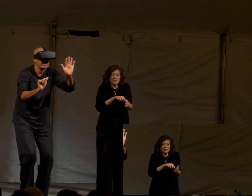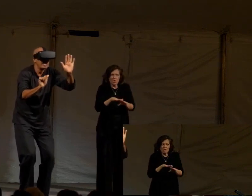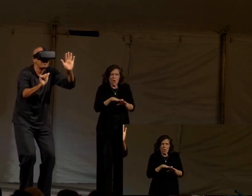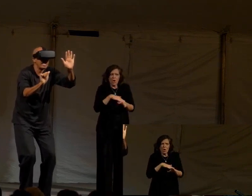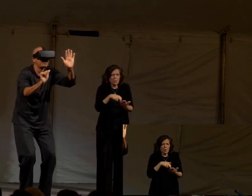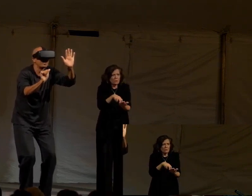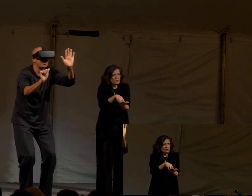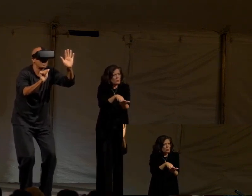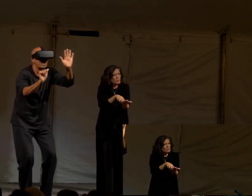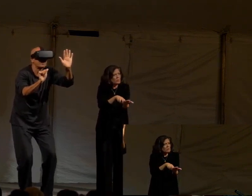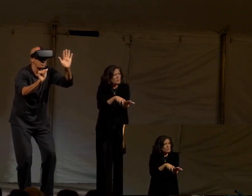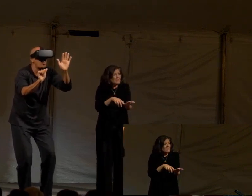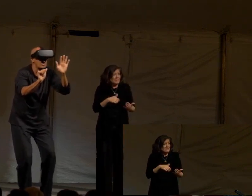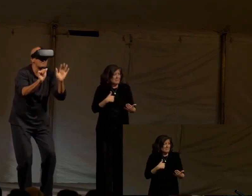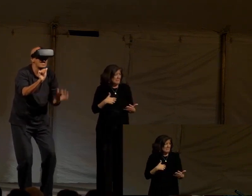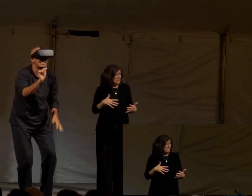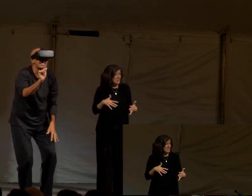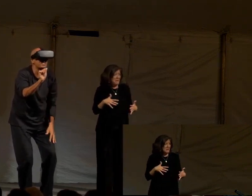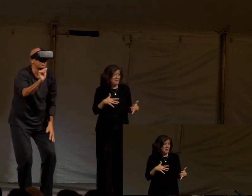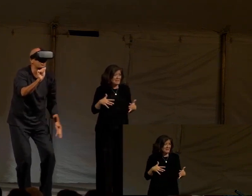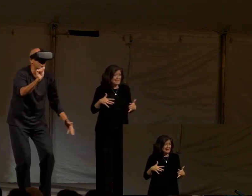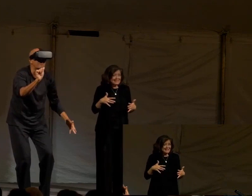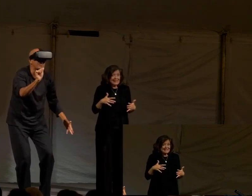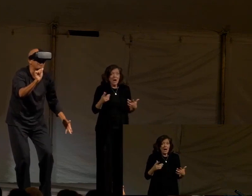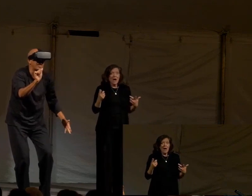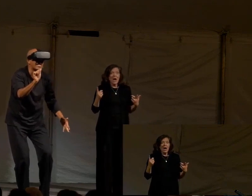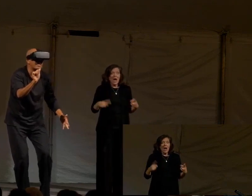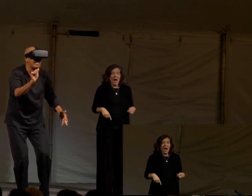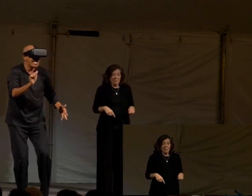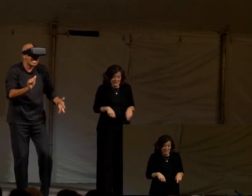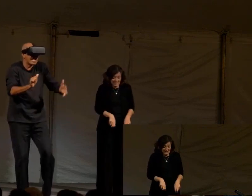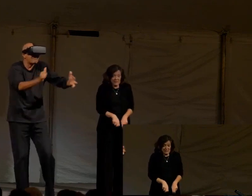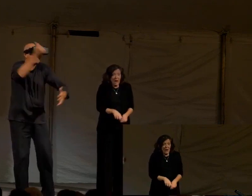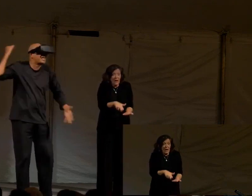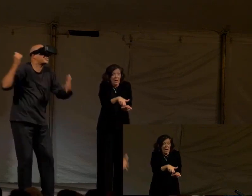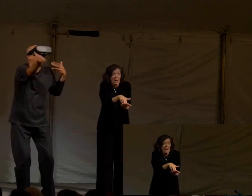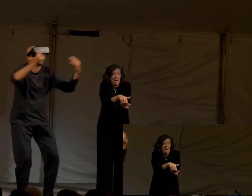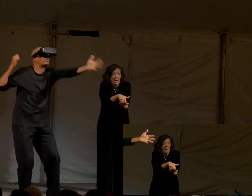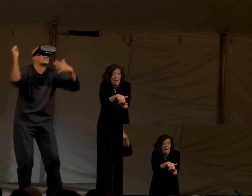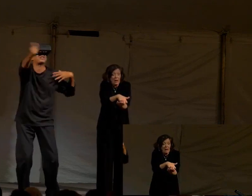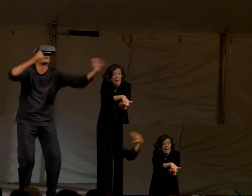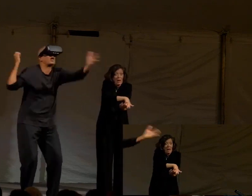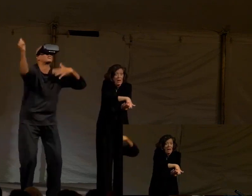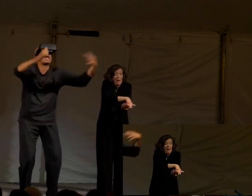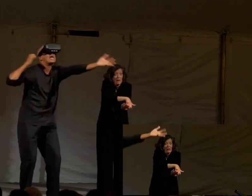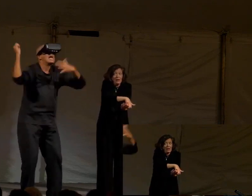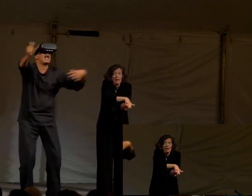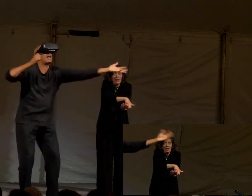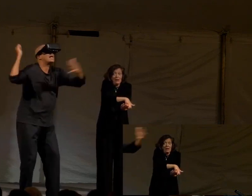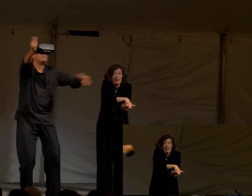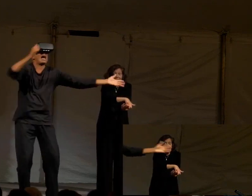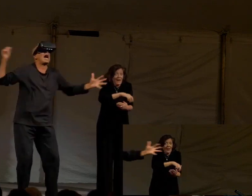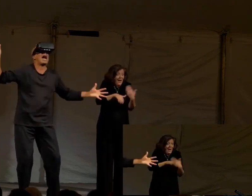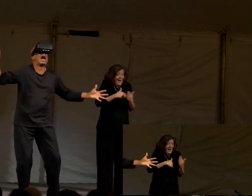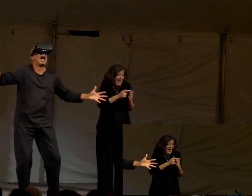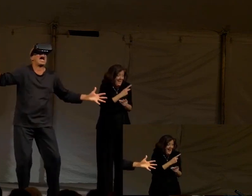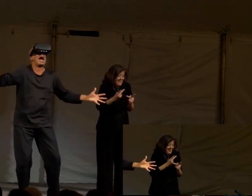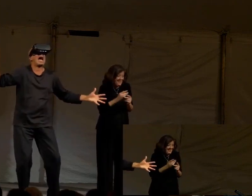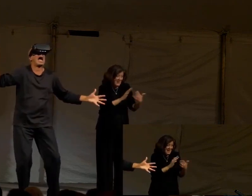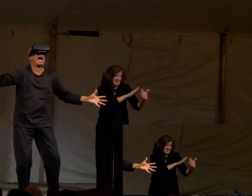slowly but I'm so nervous one of my knees goes off the plank and everything starts rushing towards me and I'm